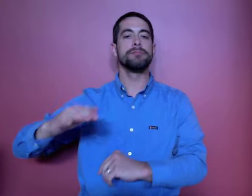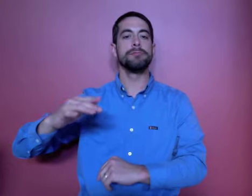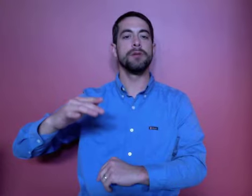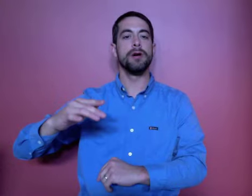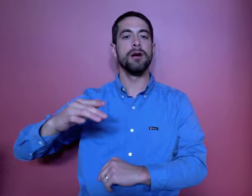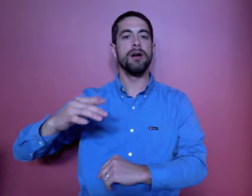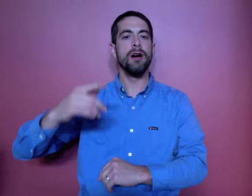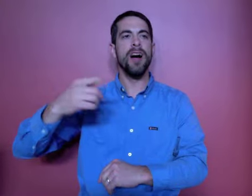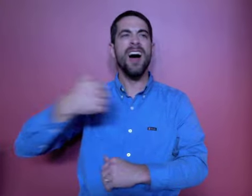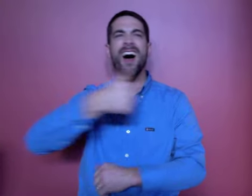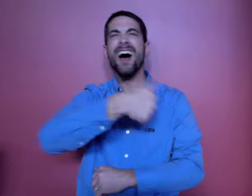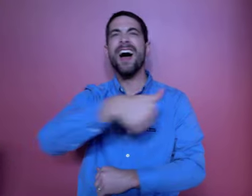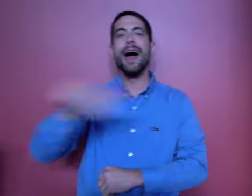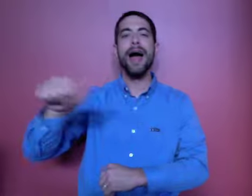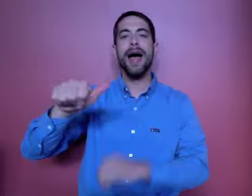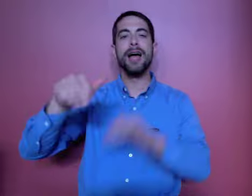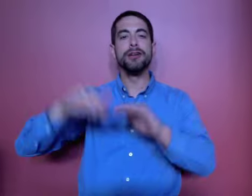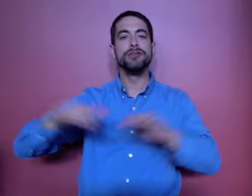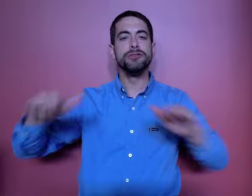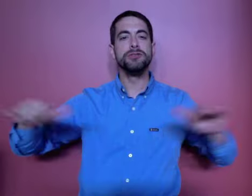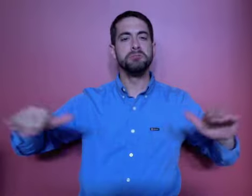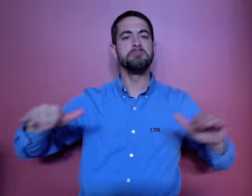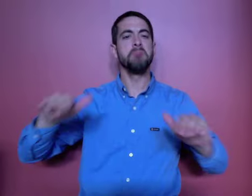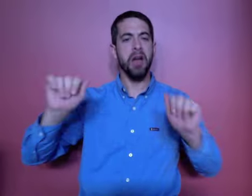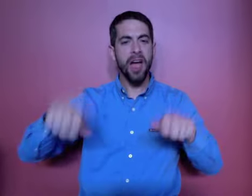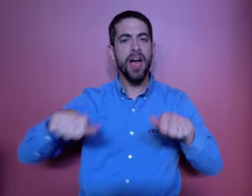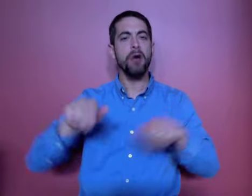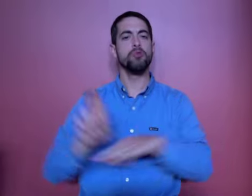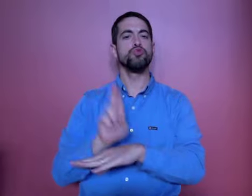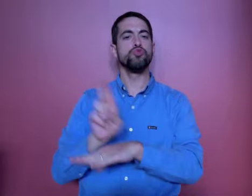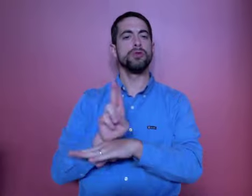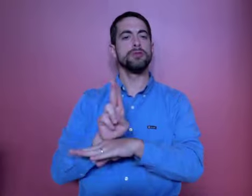disabilities and of any age